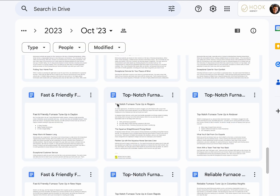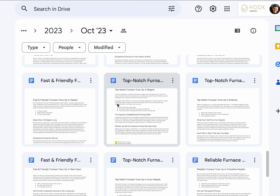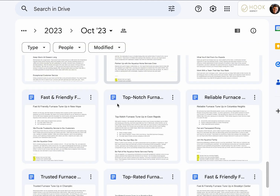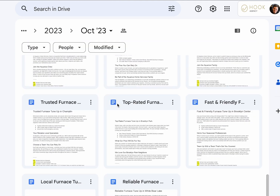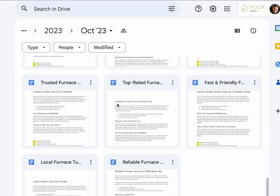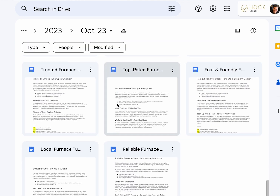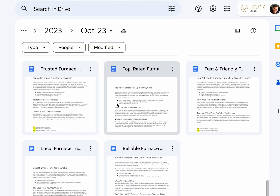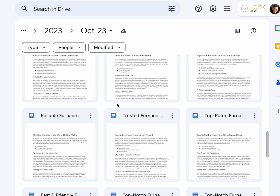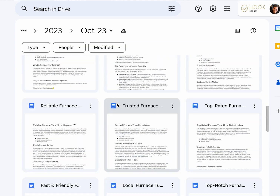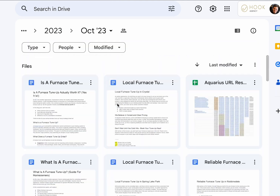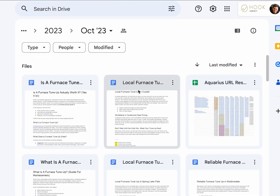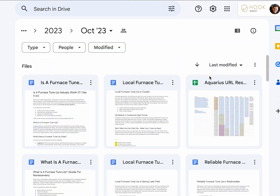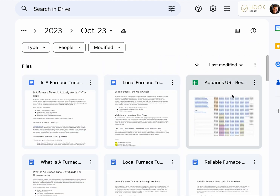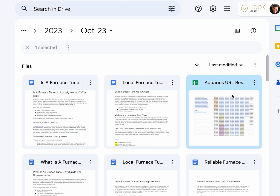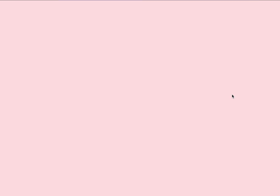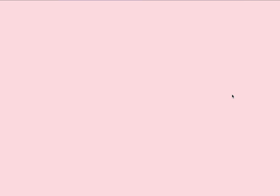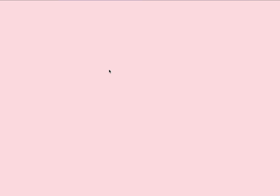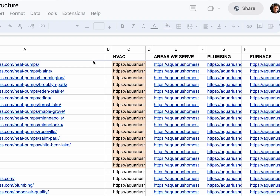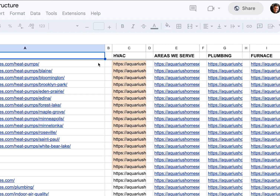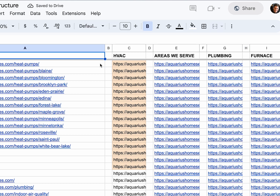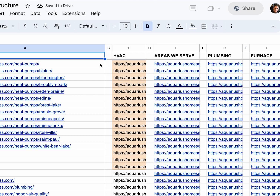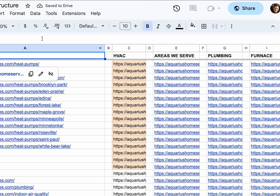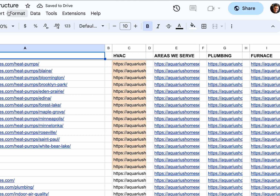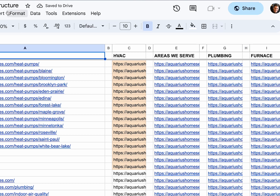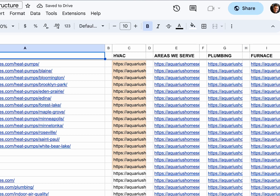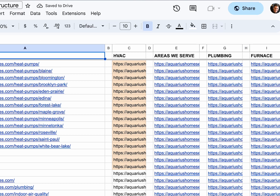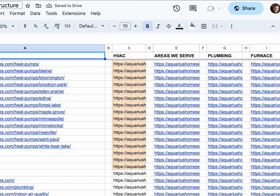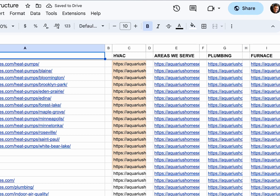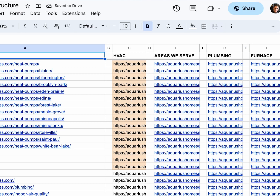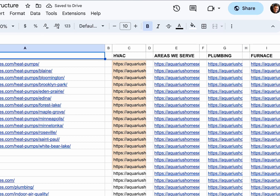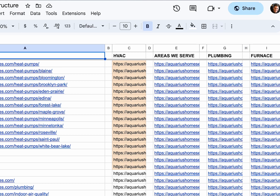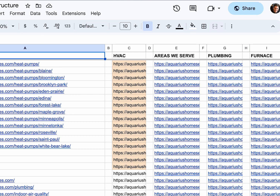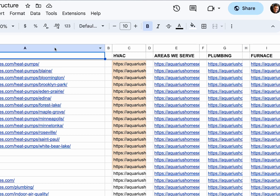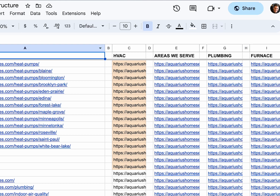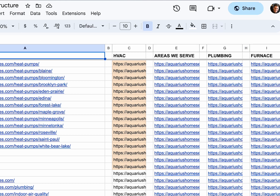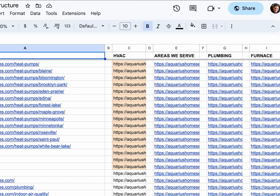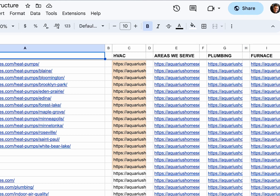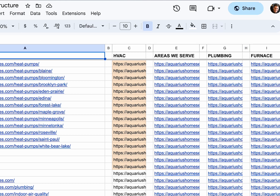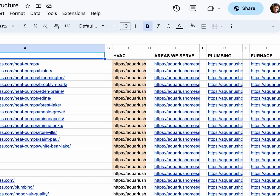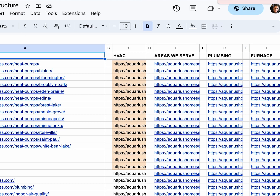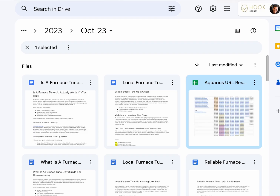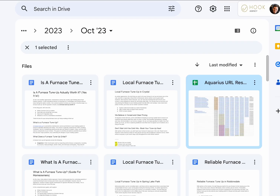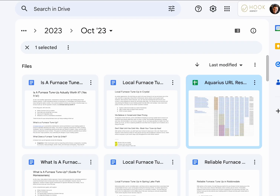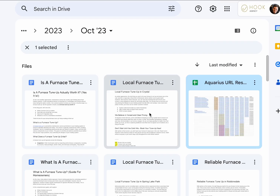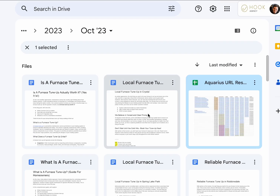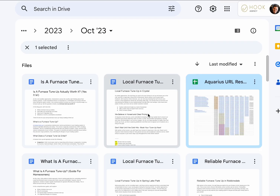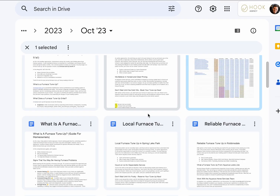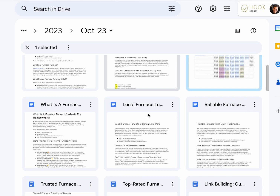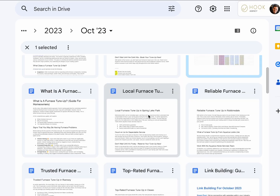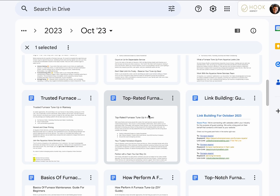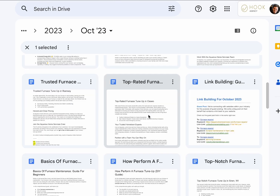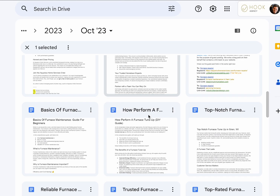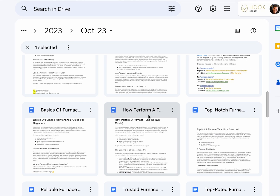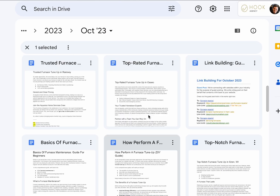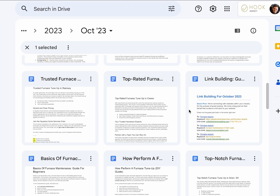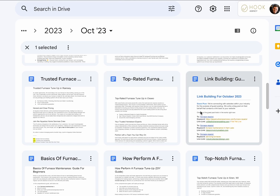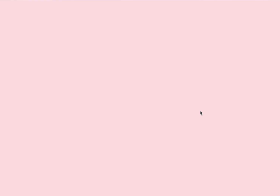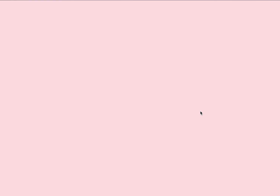what technical deliverables were done every single month in a Google Drive folder so that you have complete transparency. And I would ask them, what are the